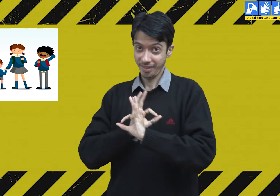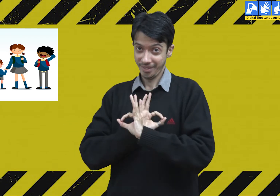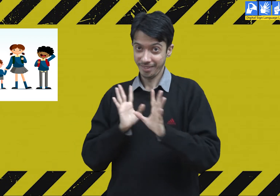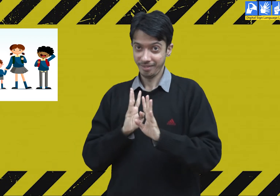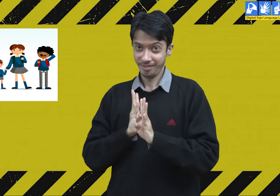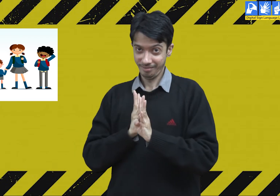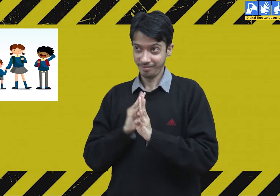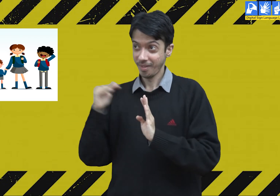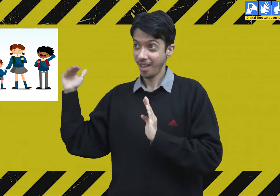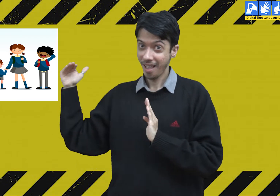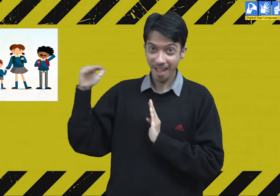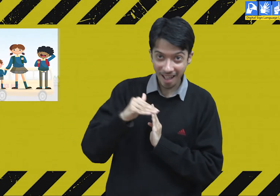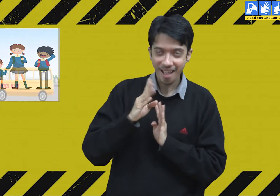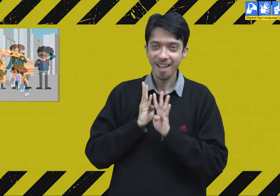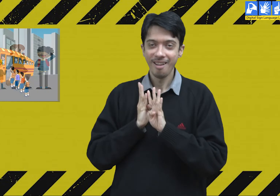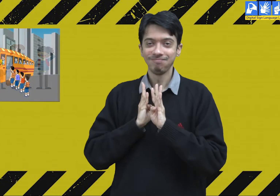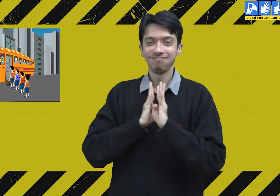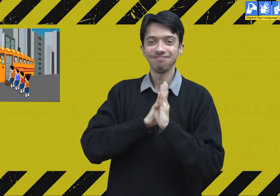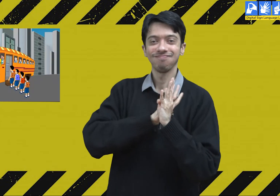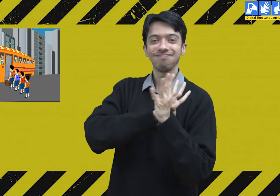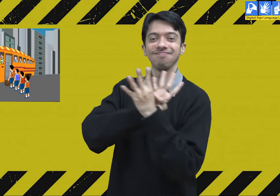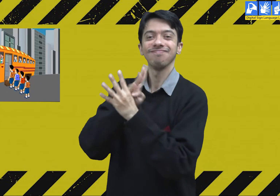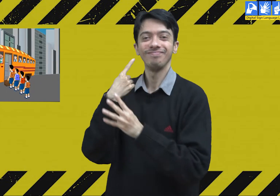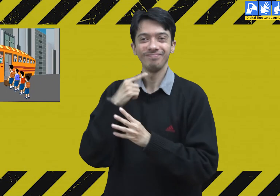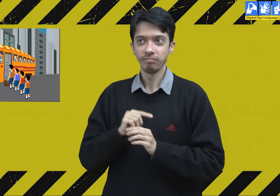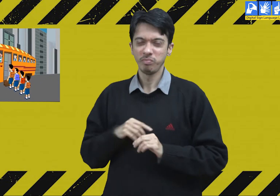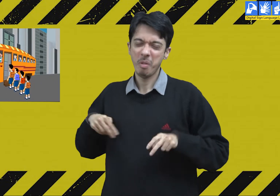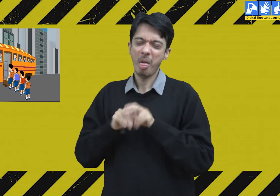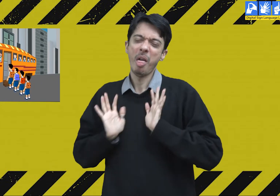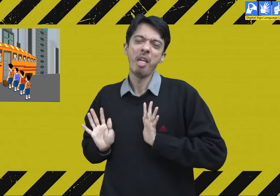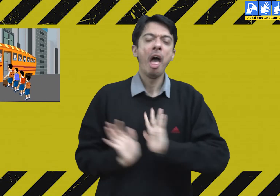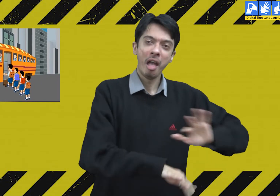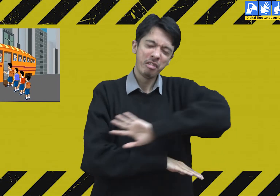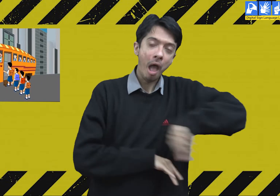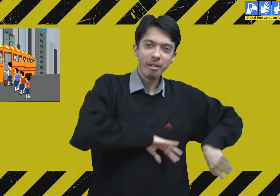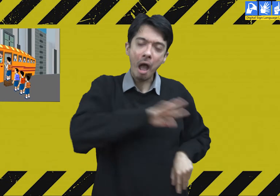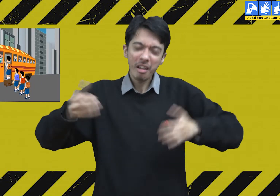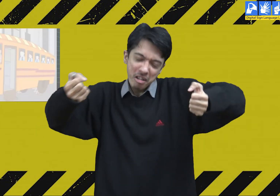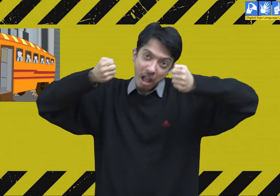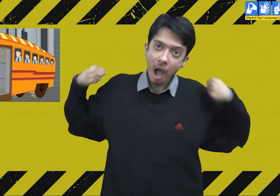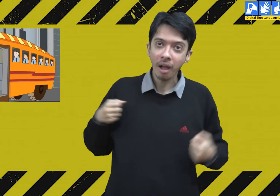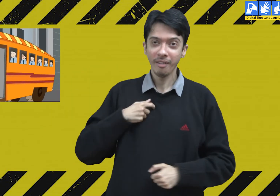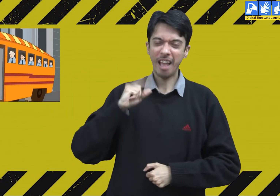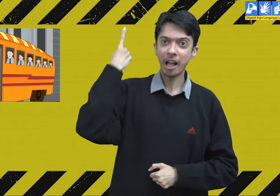When the bus arrives, you must stand in a queue before getting into a bus. Do not rush